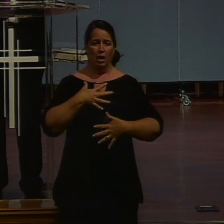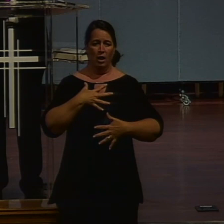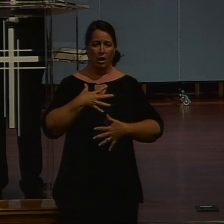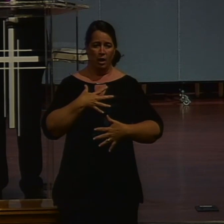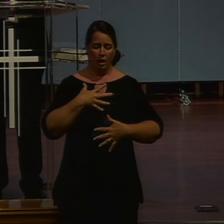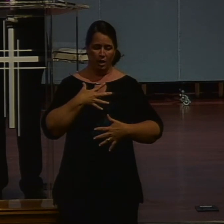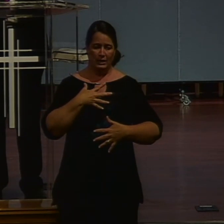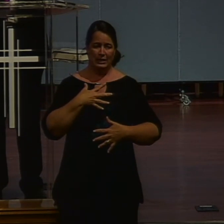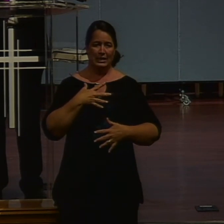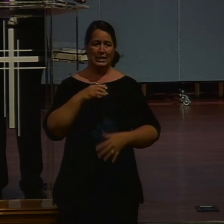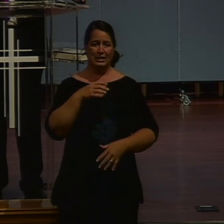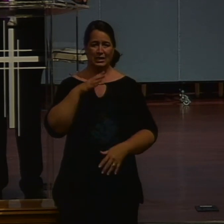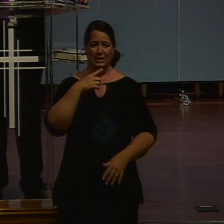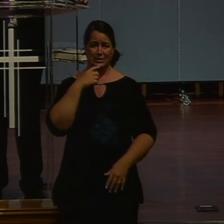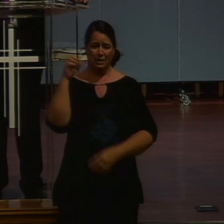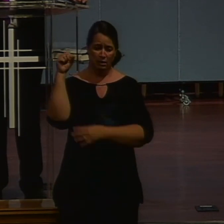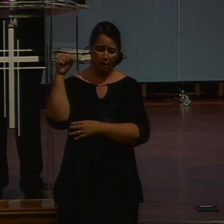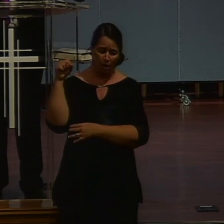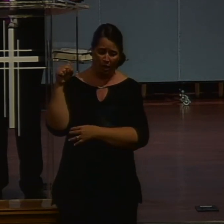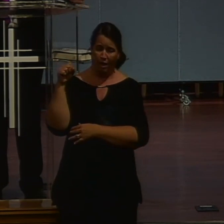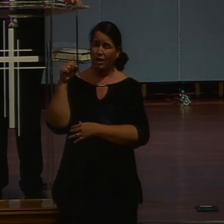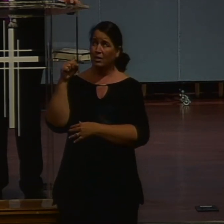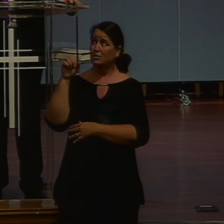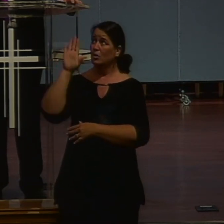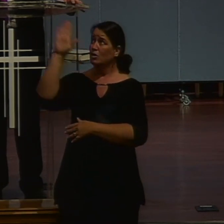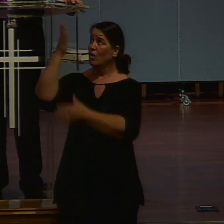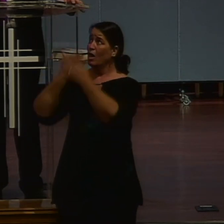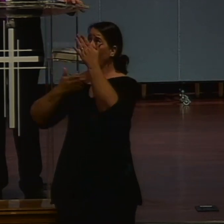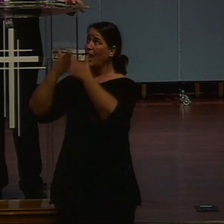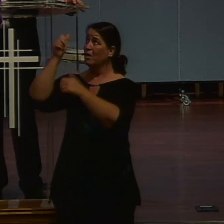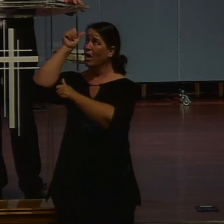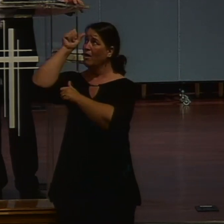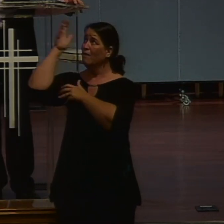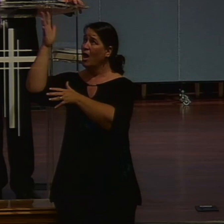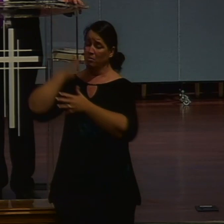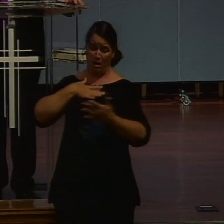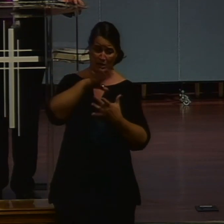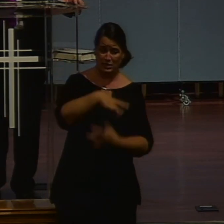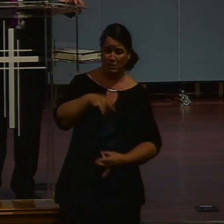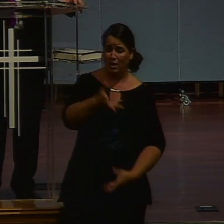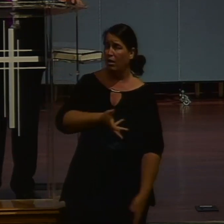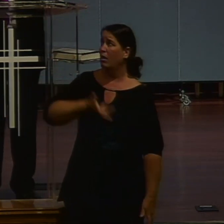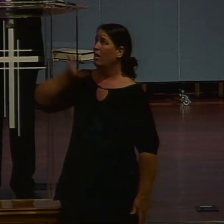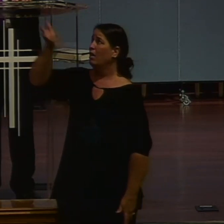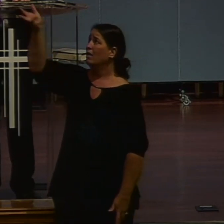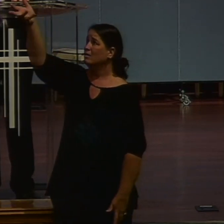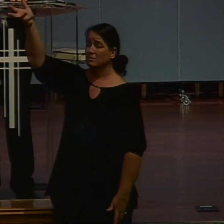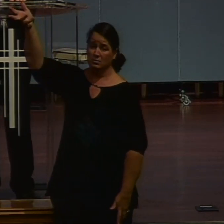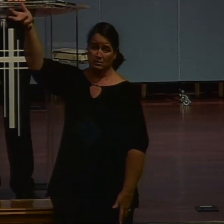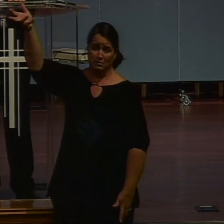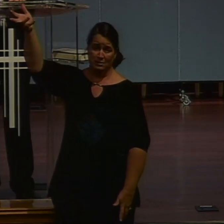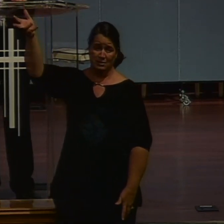mission. Upon his death. Lowered his head. The father. Into thy hands. I. Commit my spirit. In John's gospel. He uses the word.